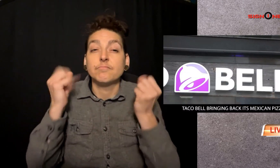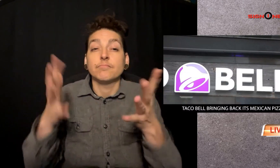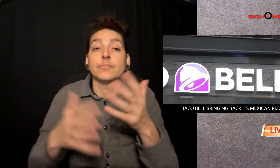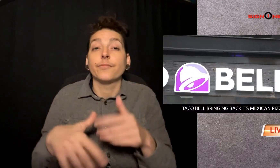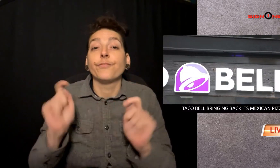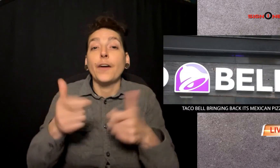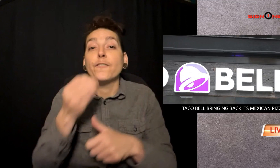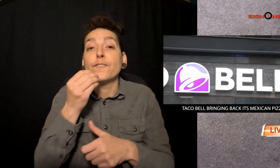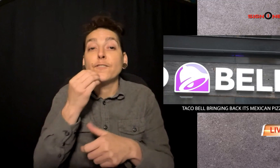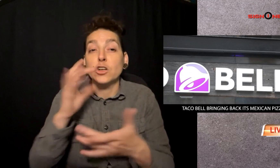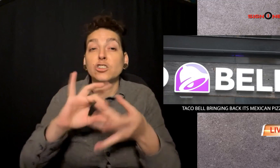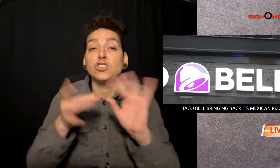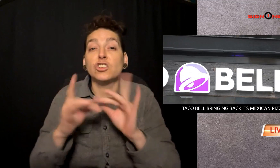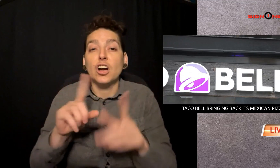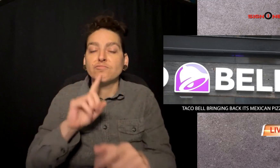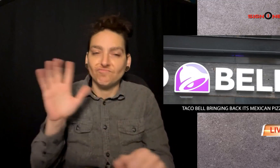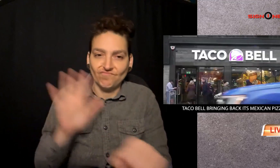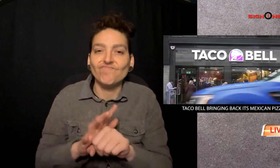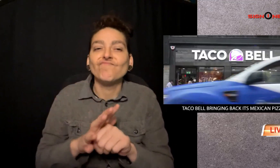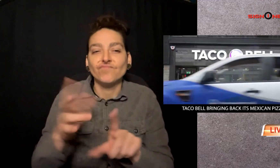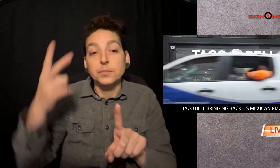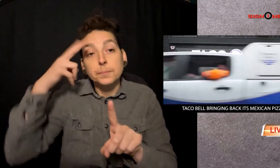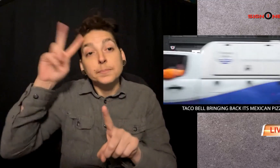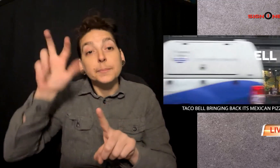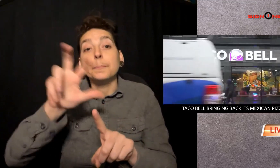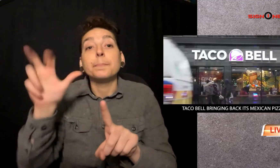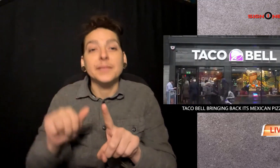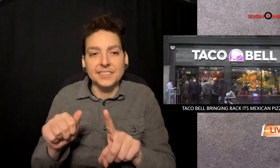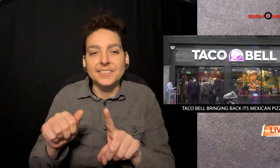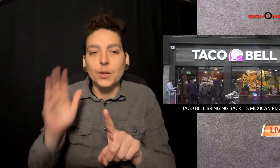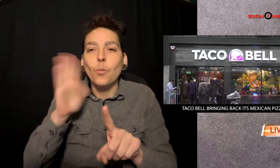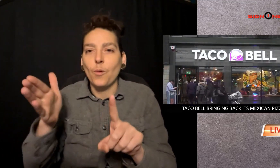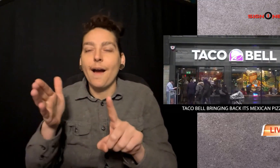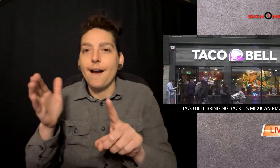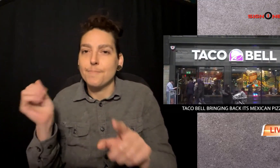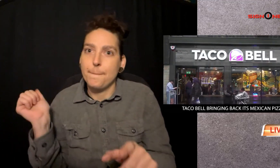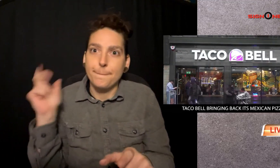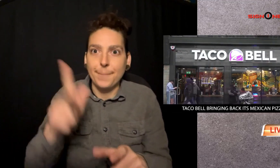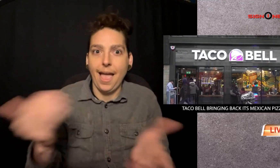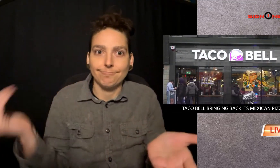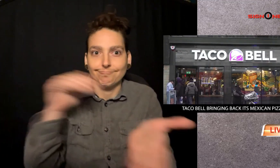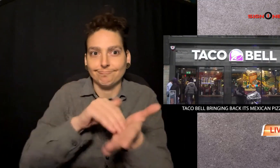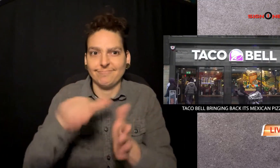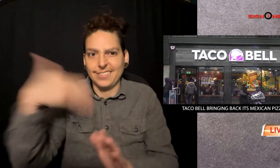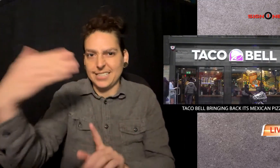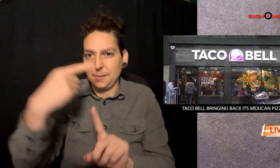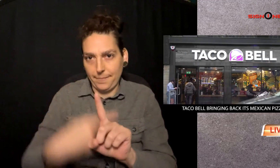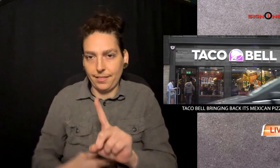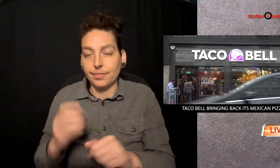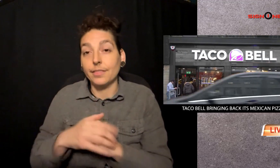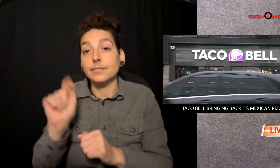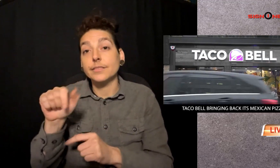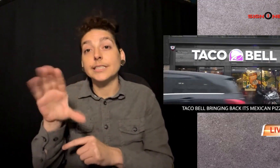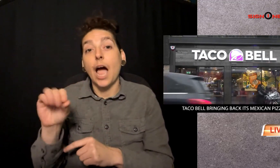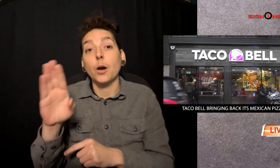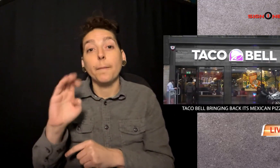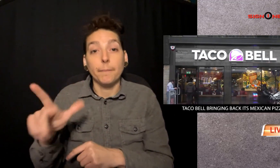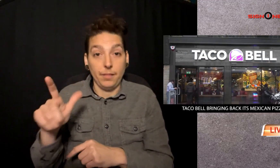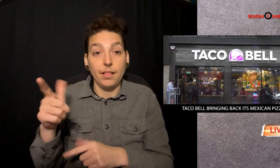After a two-year hiatus, the fast food chain confirmed Mexican pizza will reappear on menus next